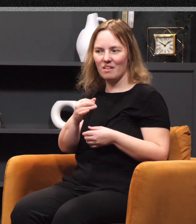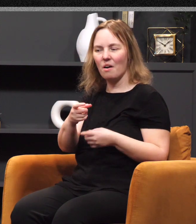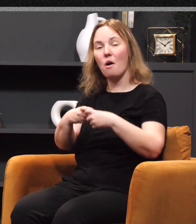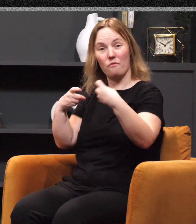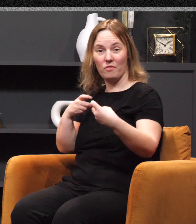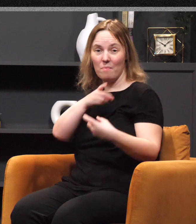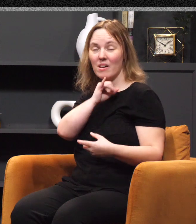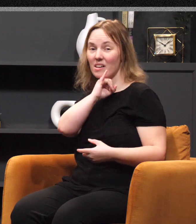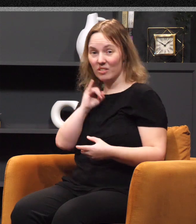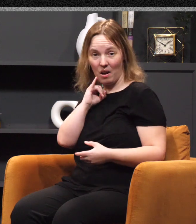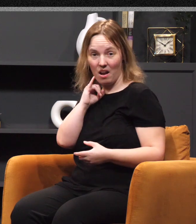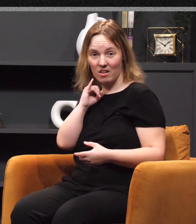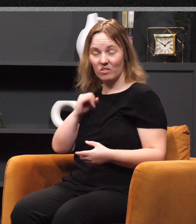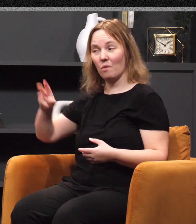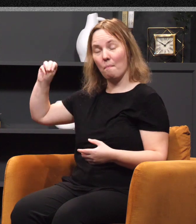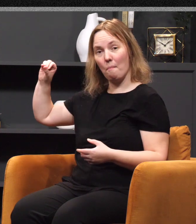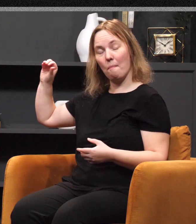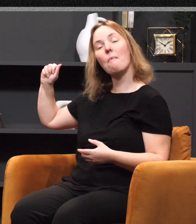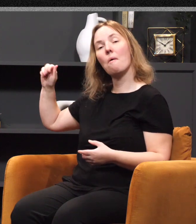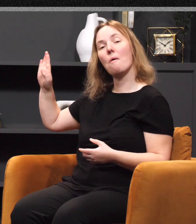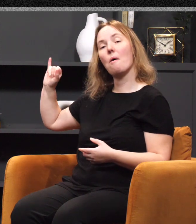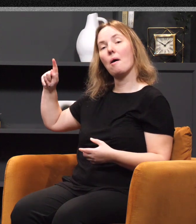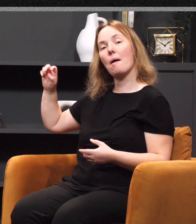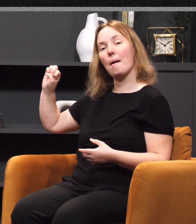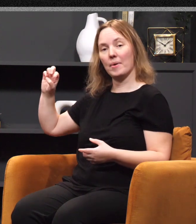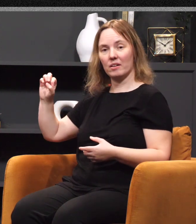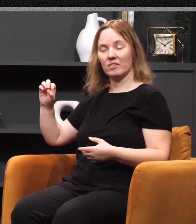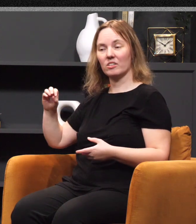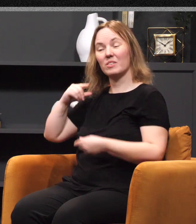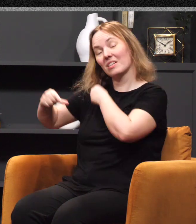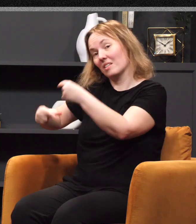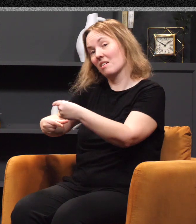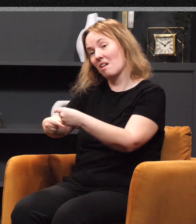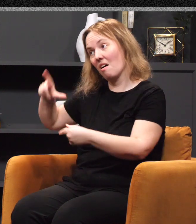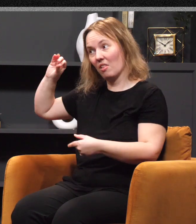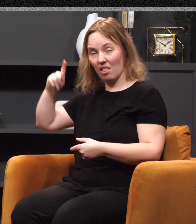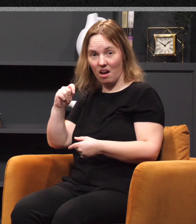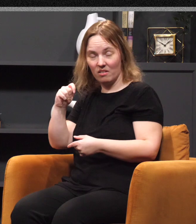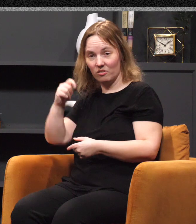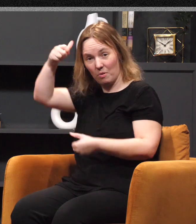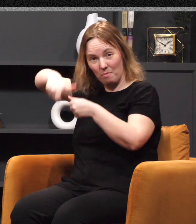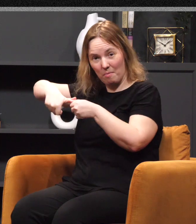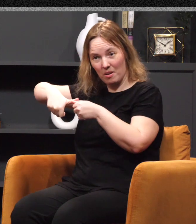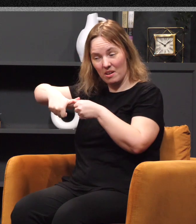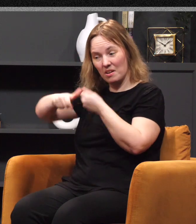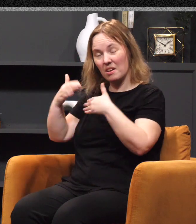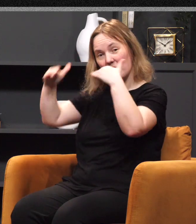Moabite, another people. She was a descendant of Lot. You may remember Lot who parked his tent, who built his home outside of Sodom and